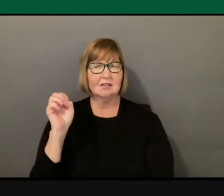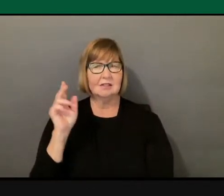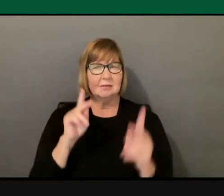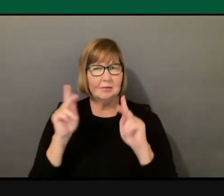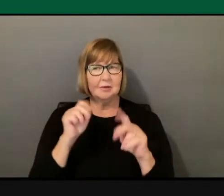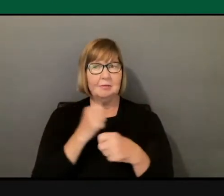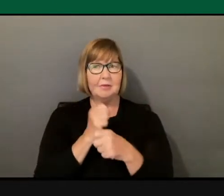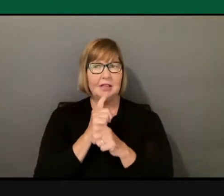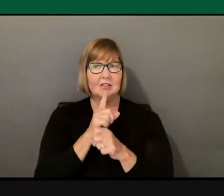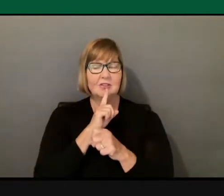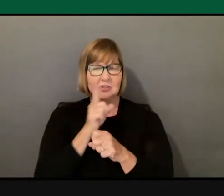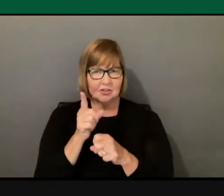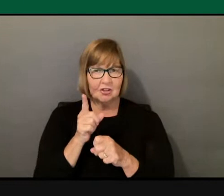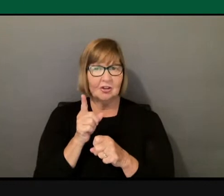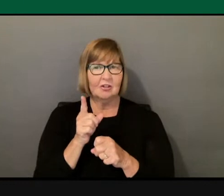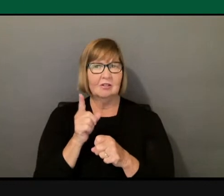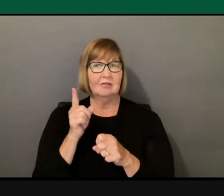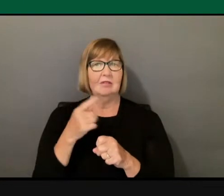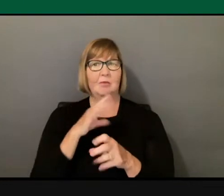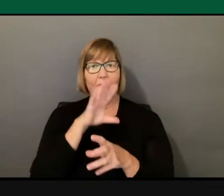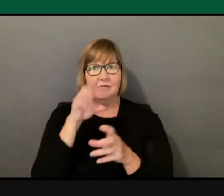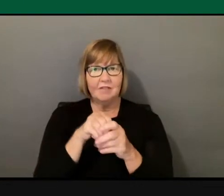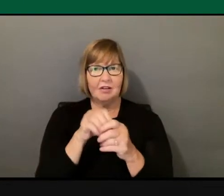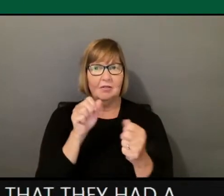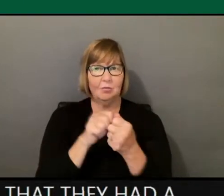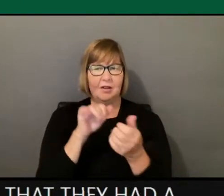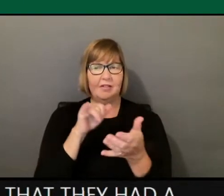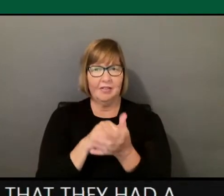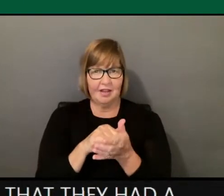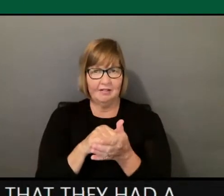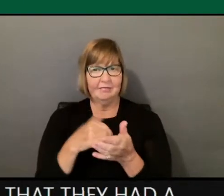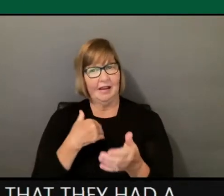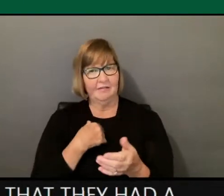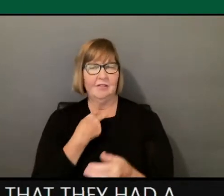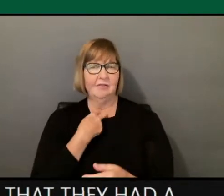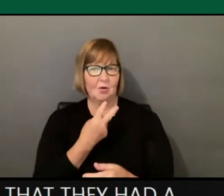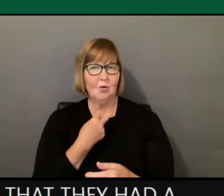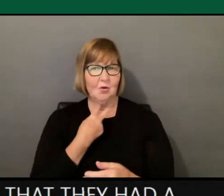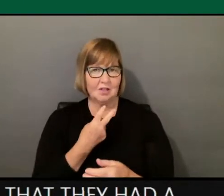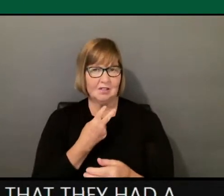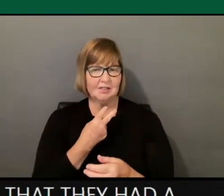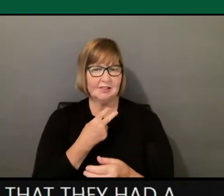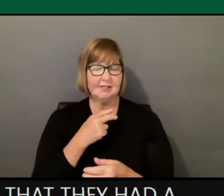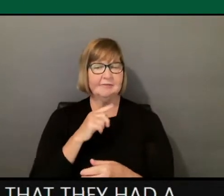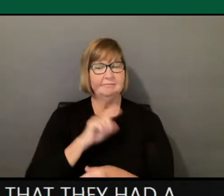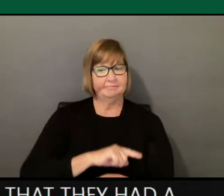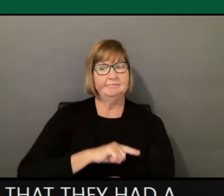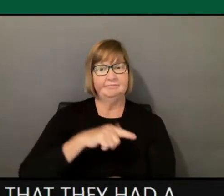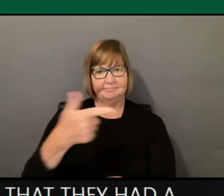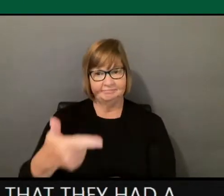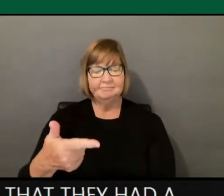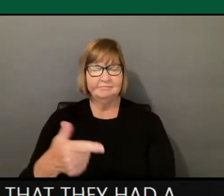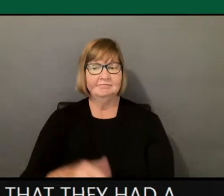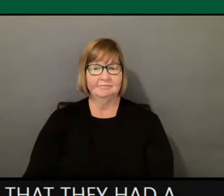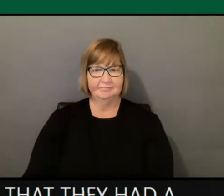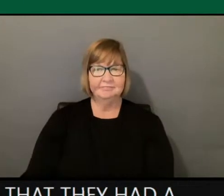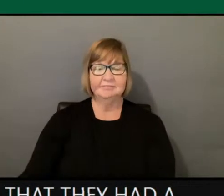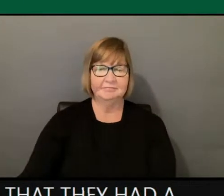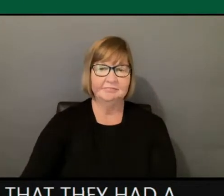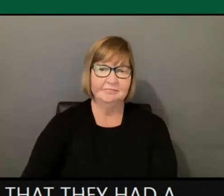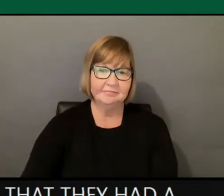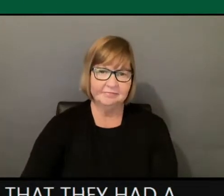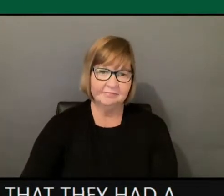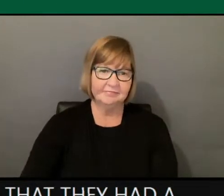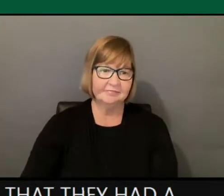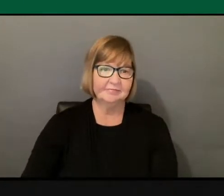they had a voice in that. That we had acknowledgments from all over the place. We had the American Medical